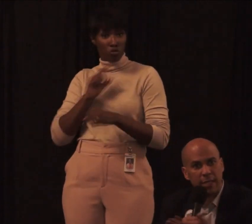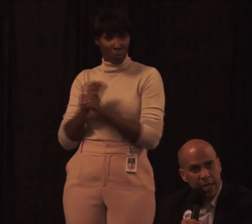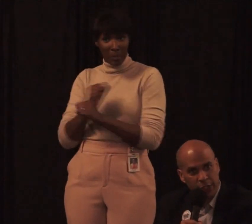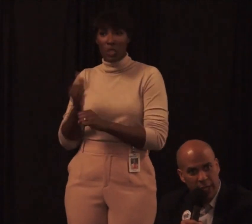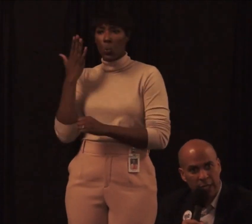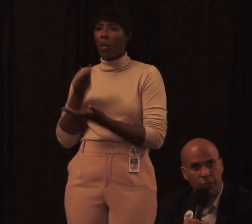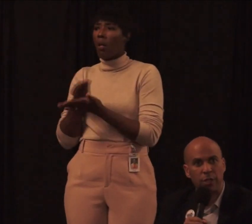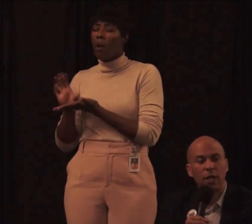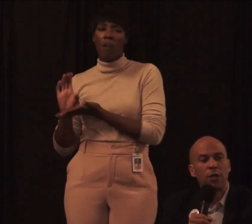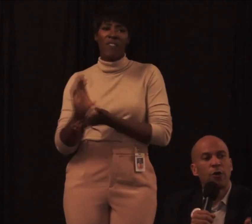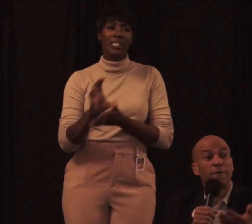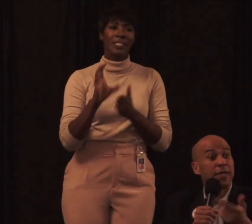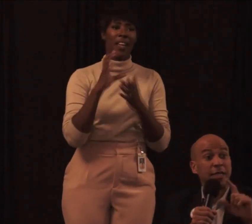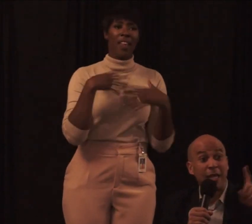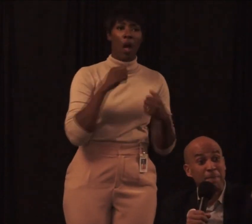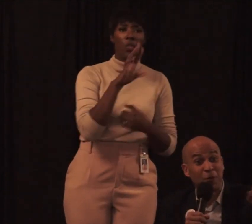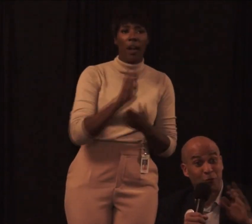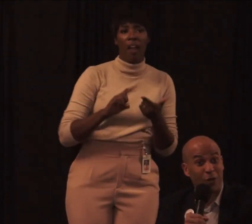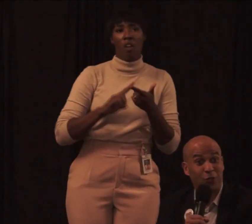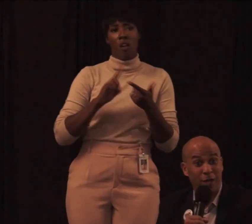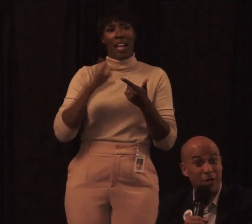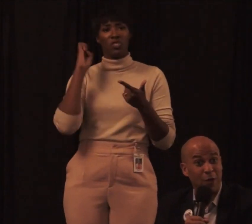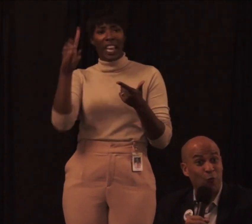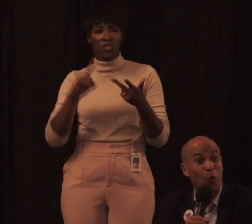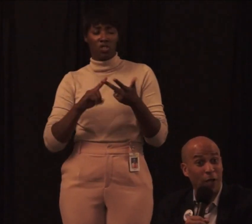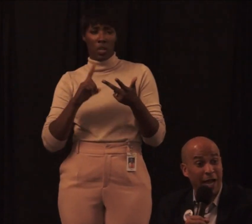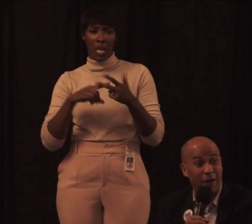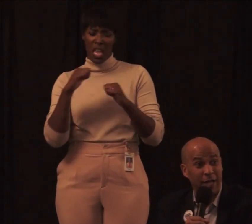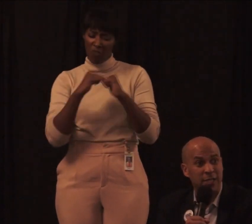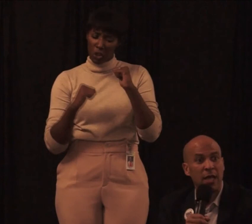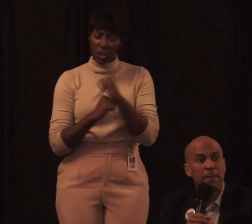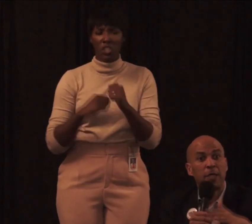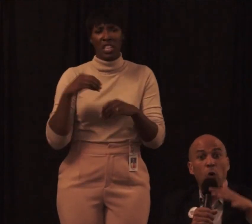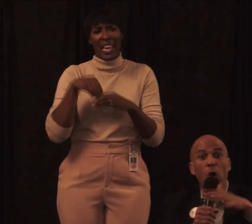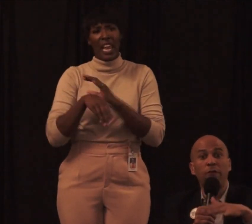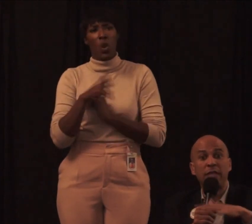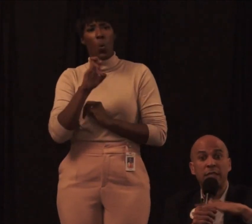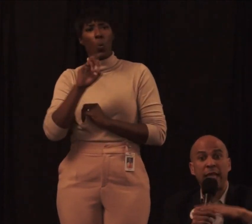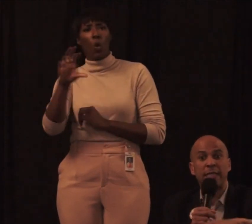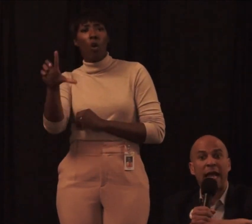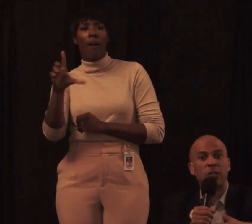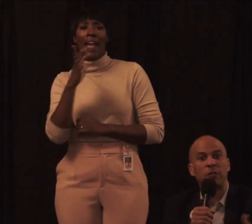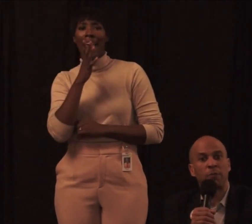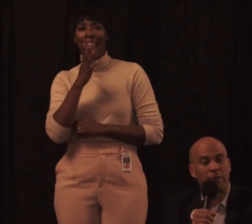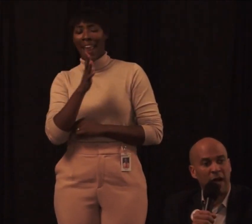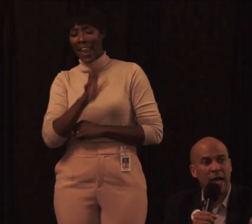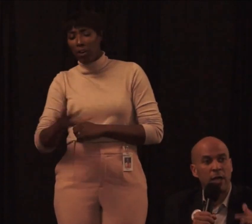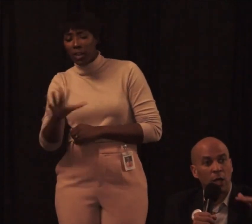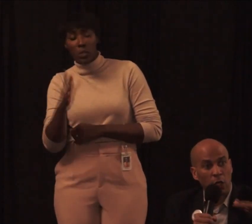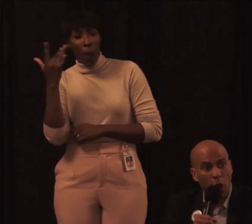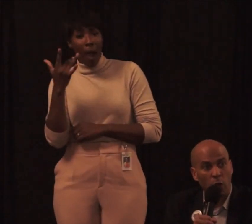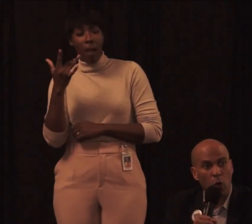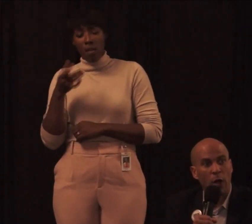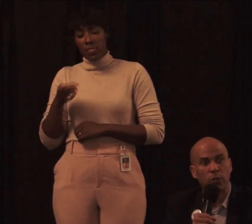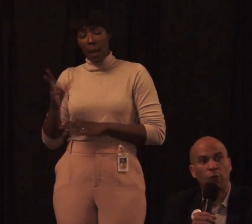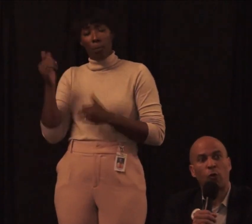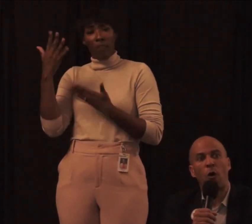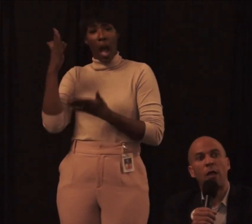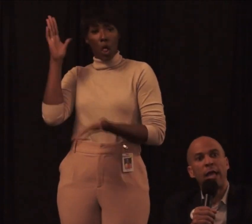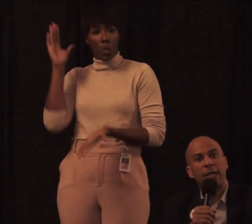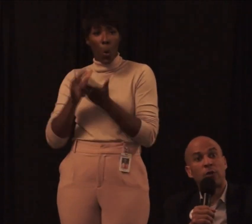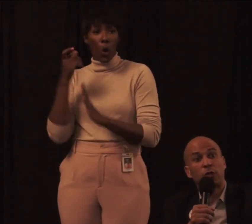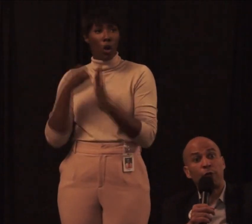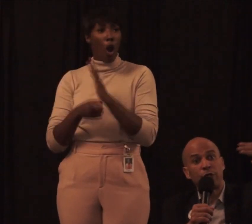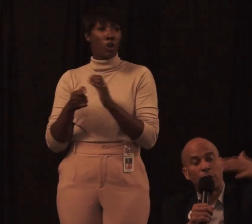You're going to invest in education. You're going to invest in infrastructure in rural areas because all of these things actually provide lower costs